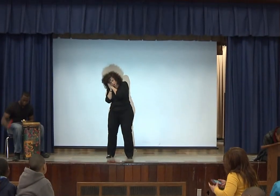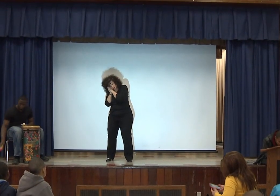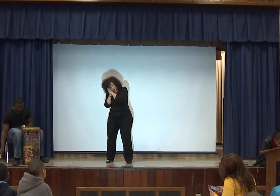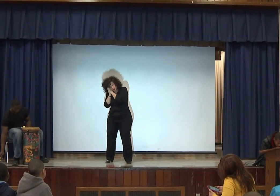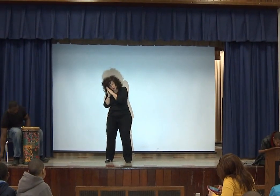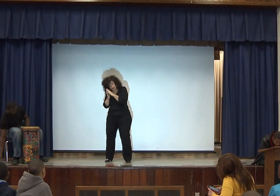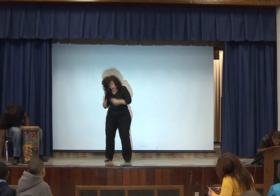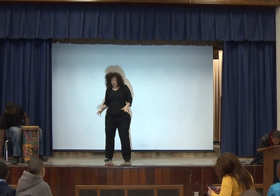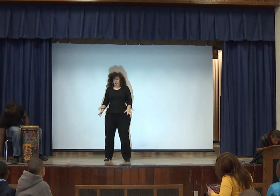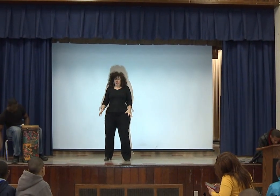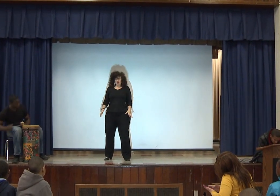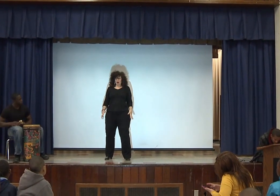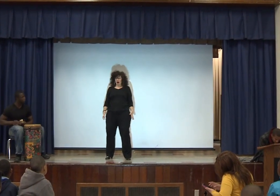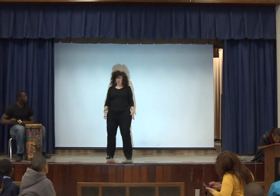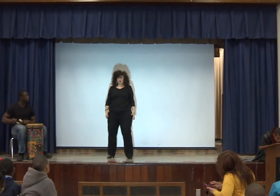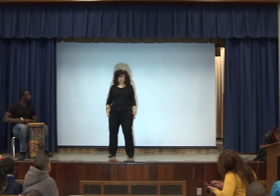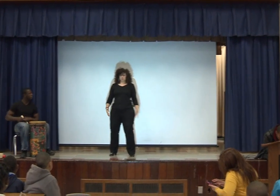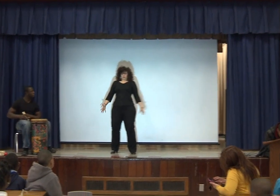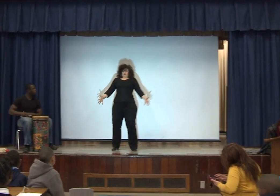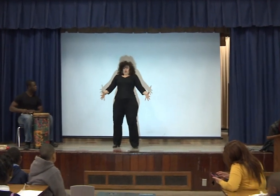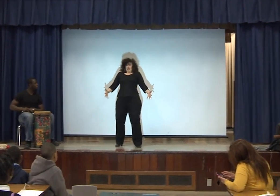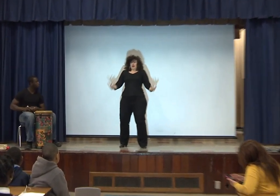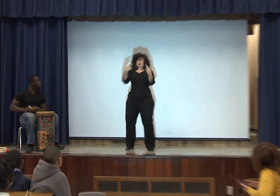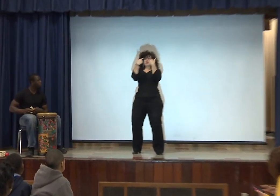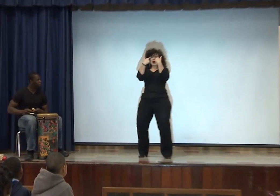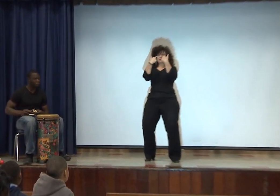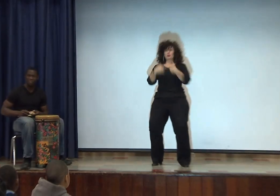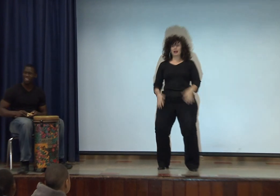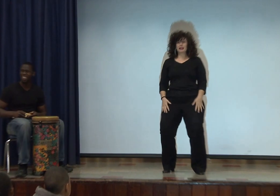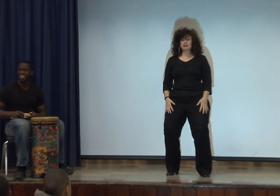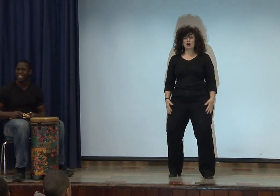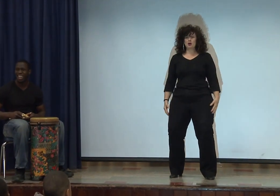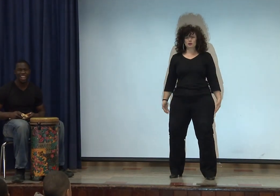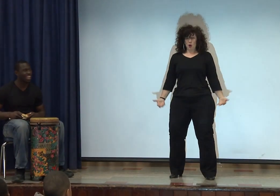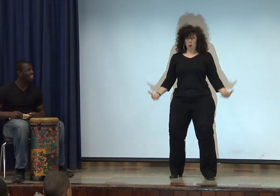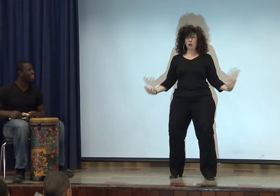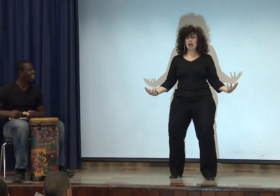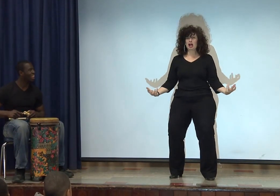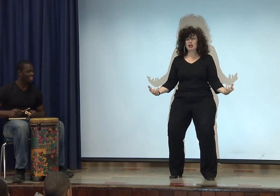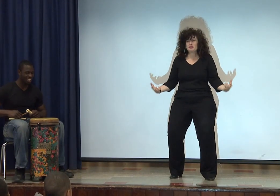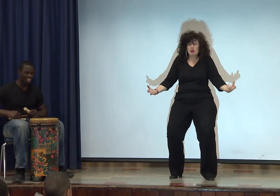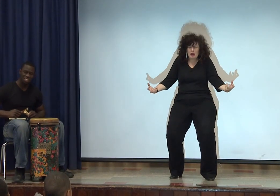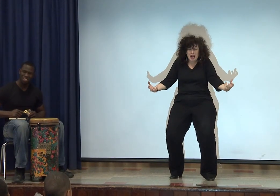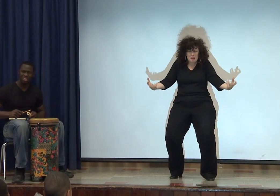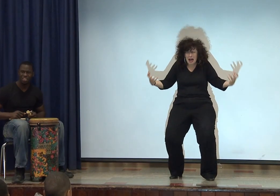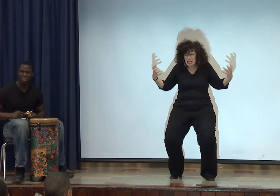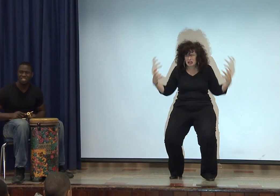And all of a sudden, he woke up. And there was a mouse right on his nose. What are you doing with my